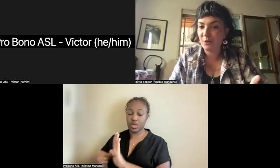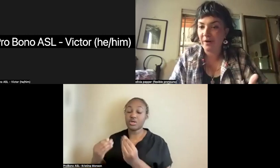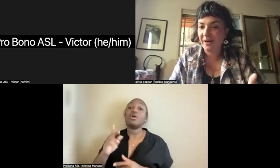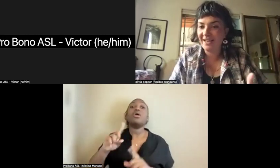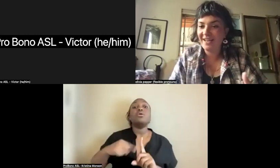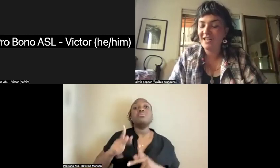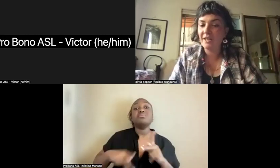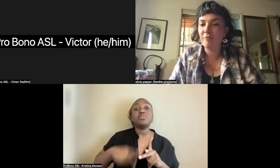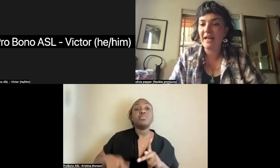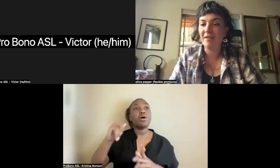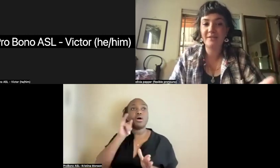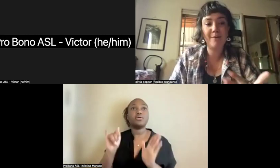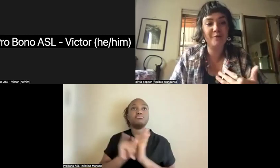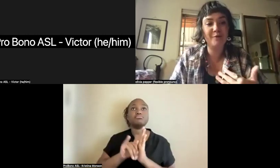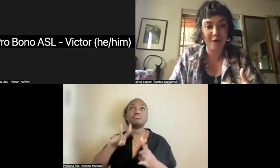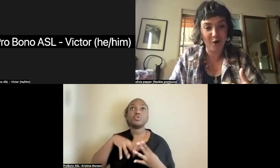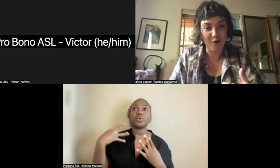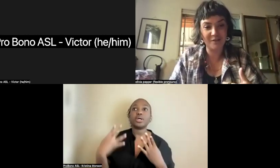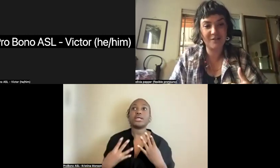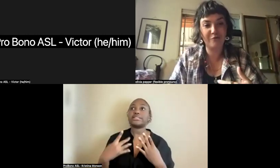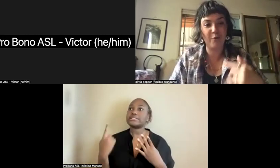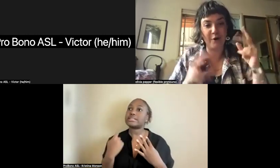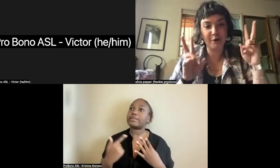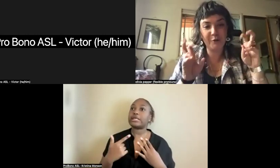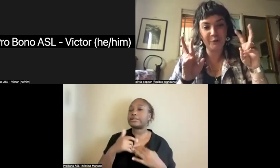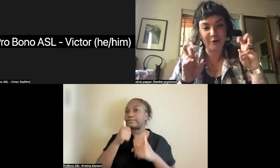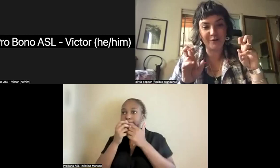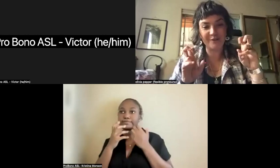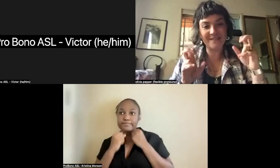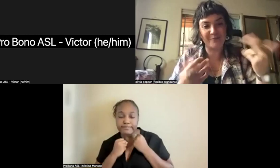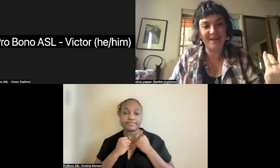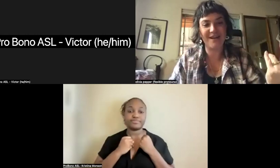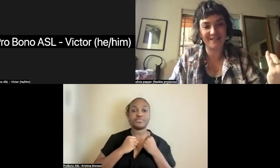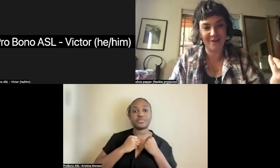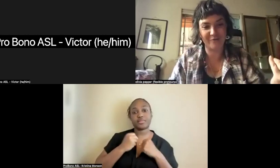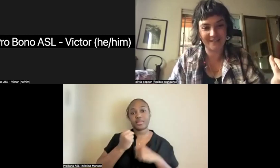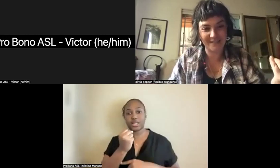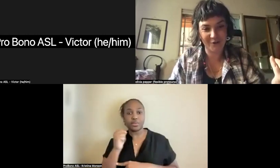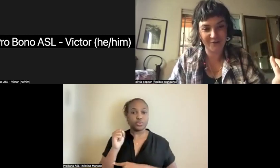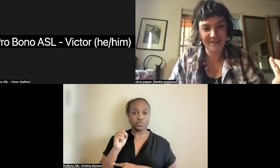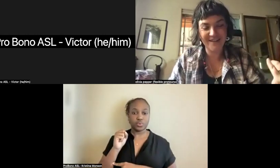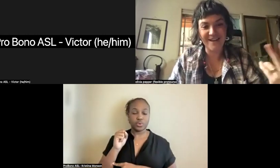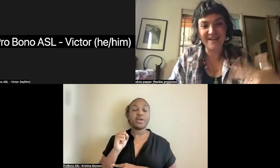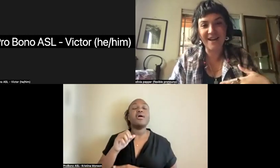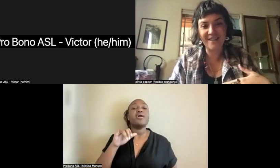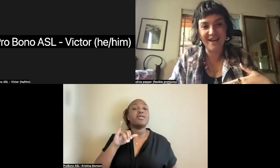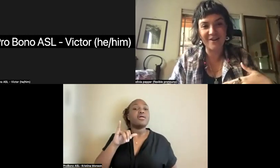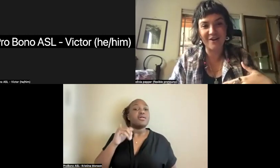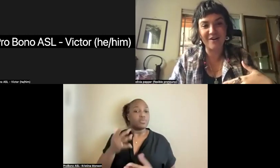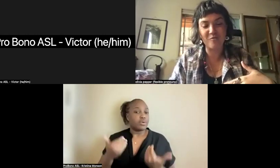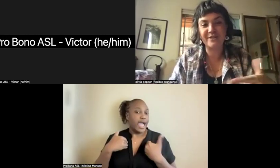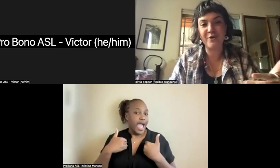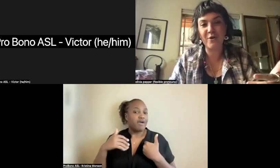liberatory, they would have debutante balls for new girls when they got to San Francisco. And Kenneth